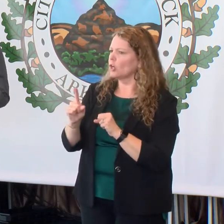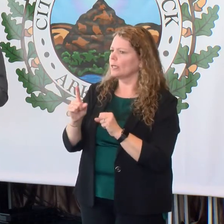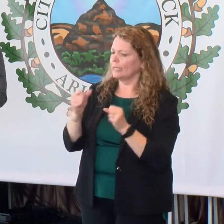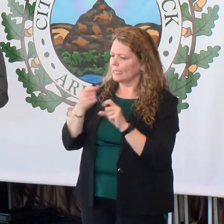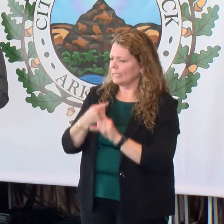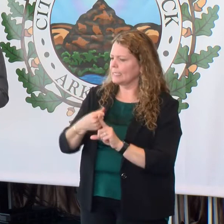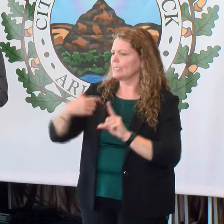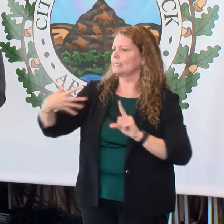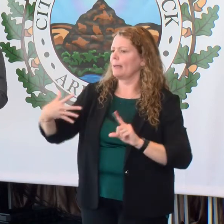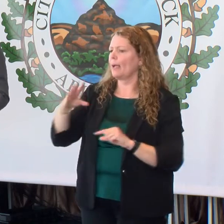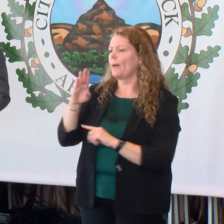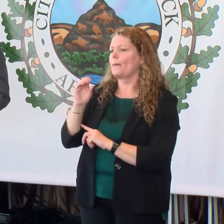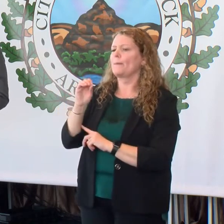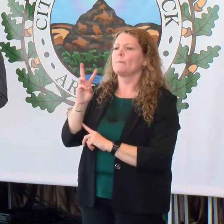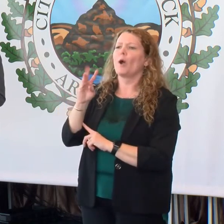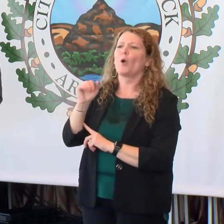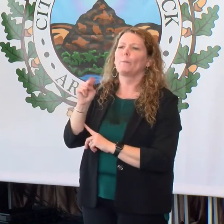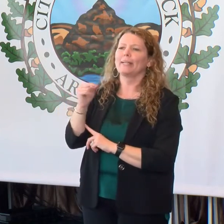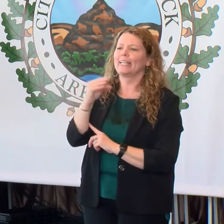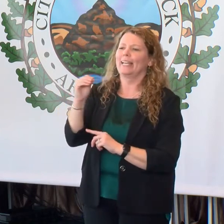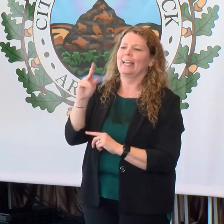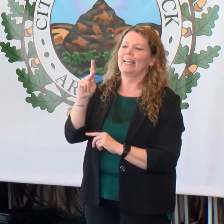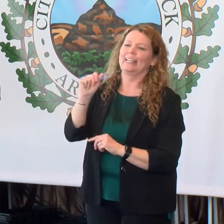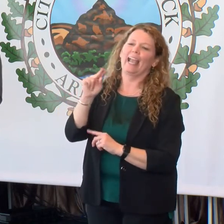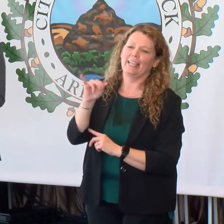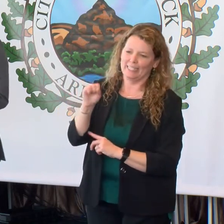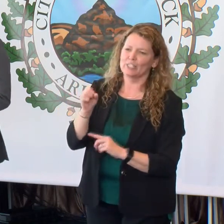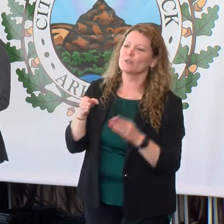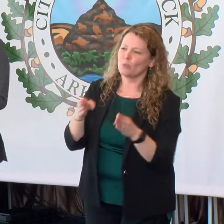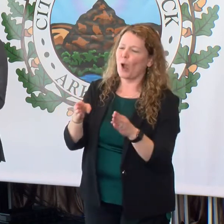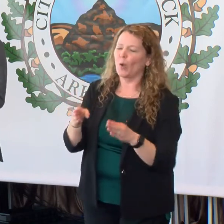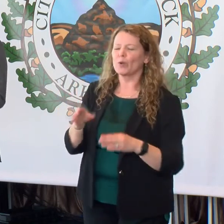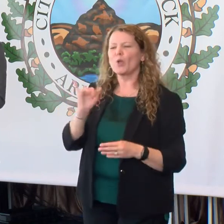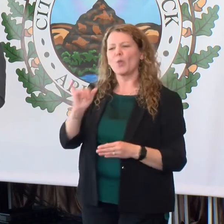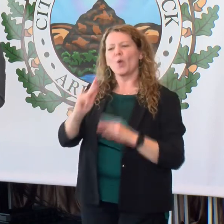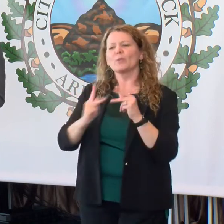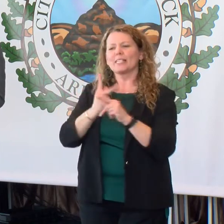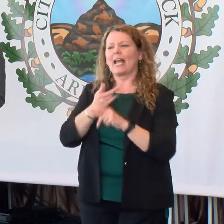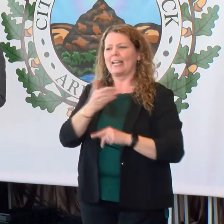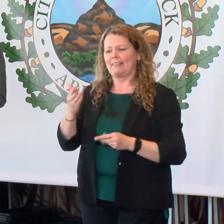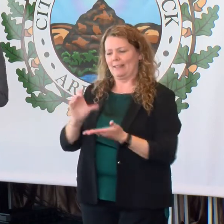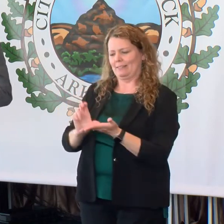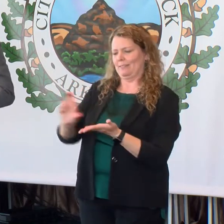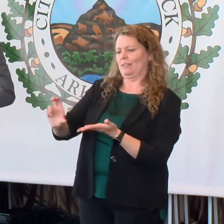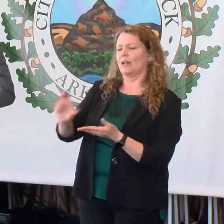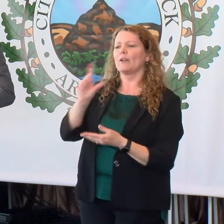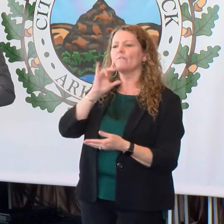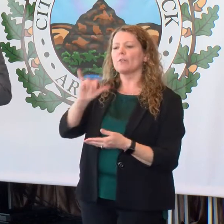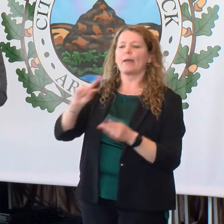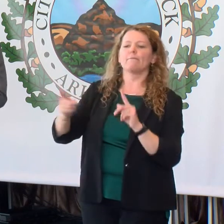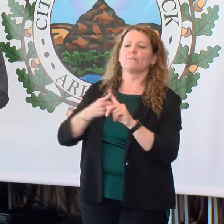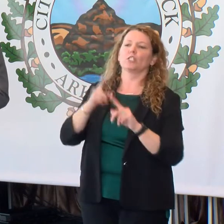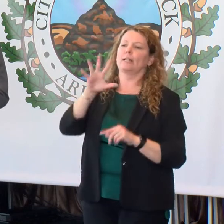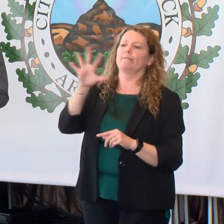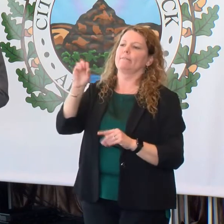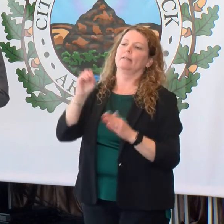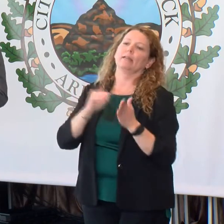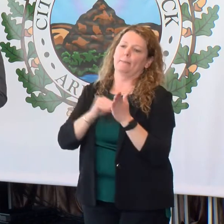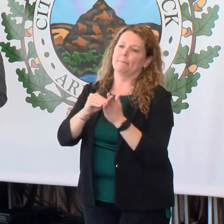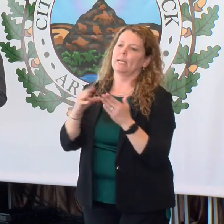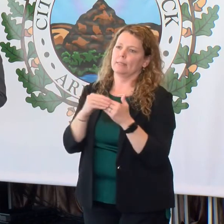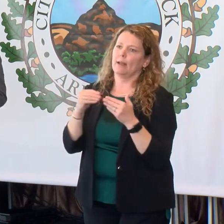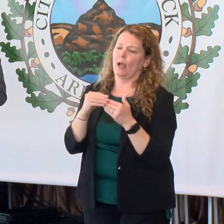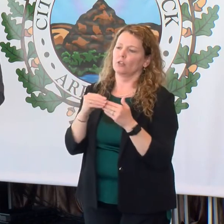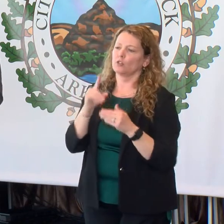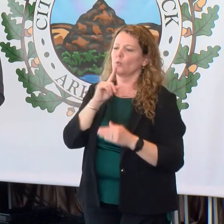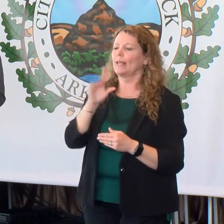expanding Bowman and Canis Road. And so those are the type of things that will be allotted for this first $50 million, which